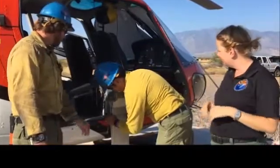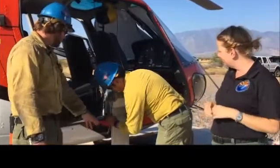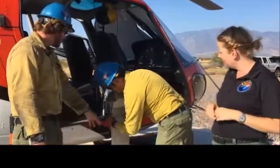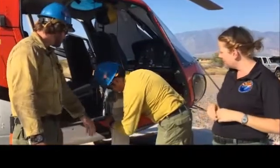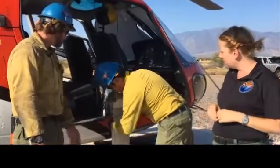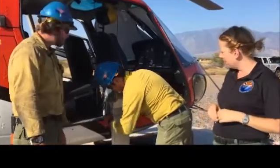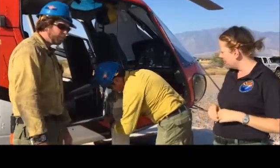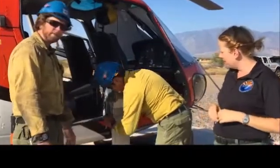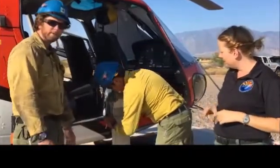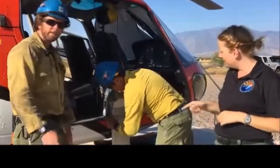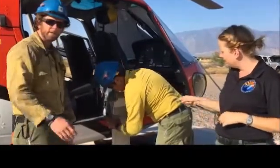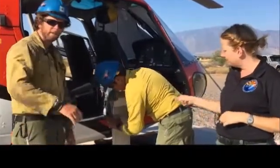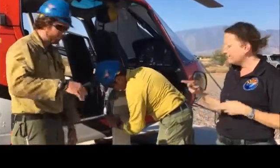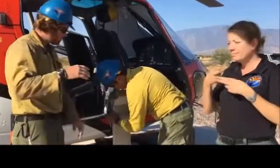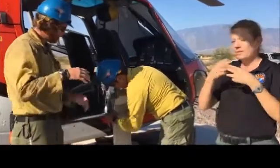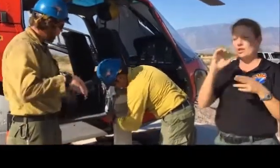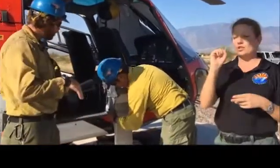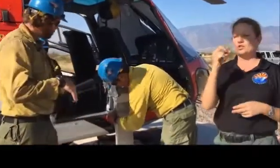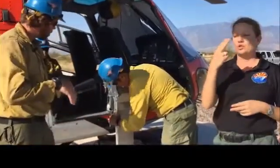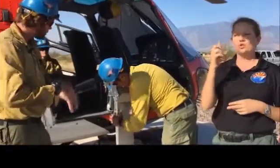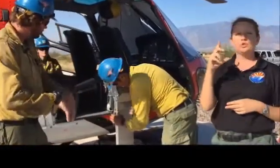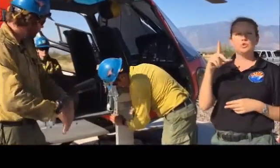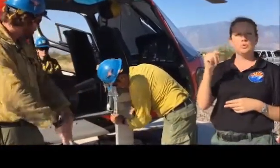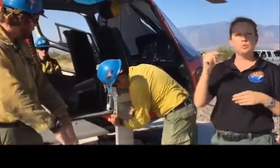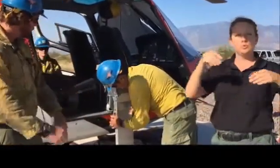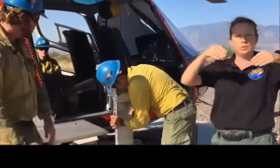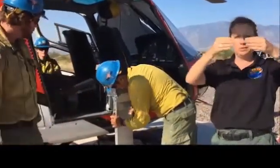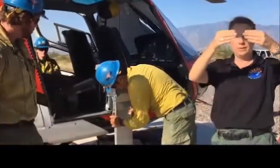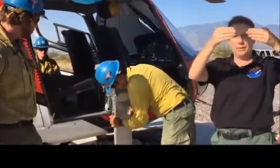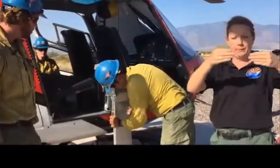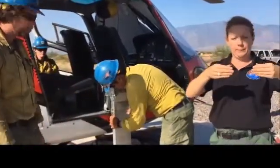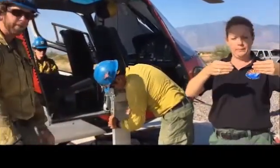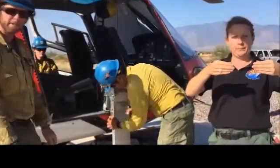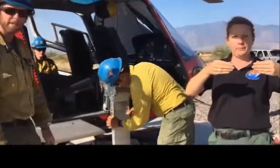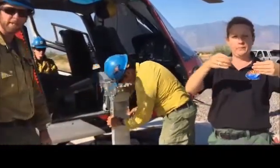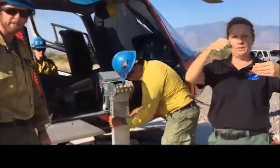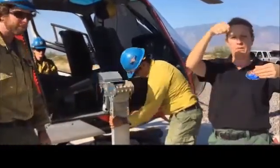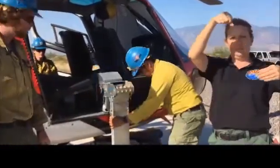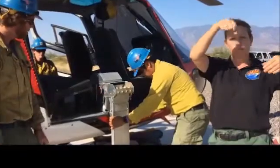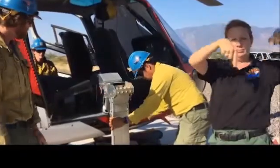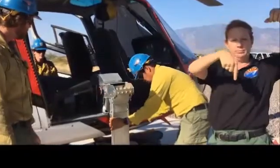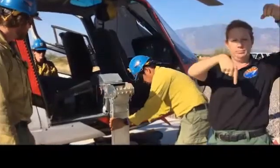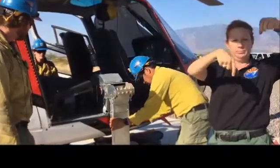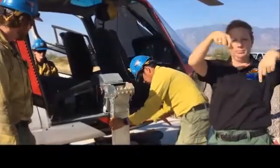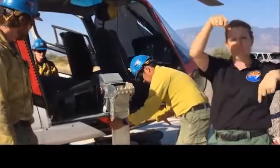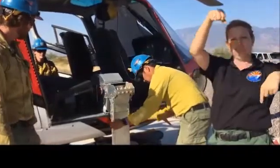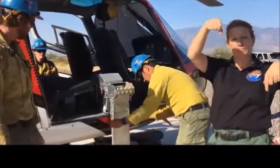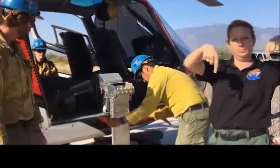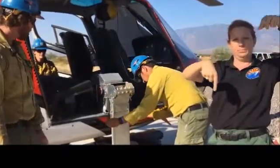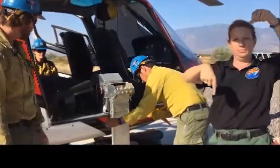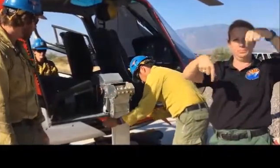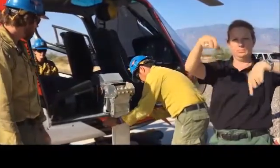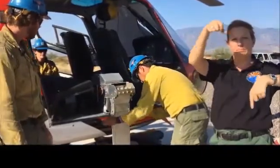This is the chute that's just going to allow the balls to fall between the skids and the skin of the helicopter.